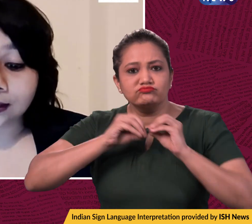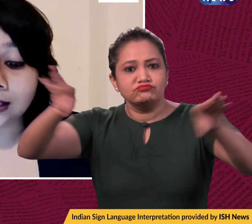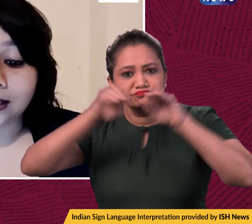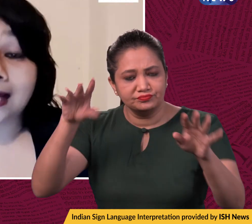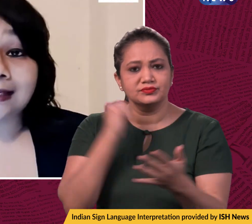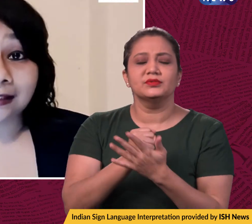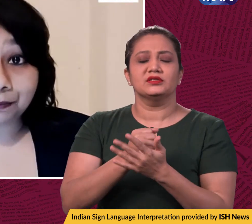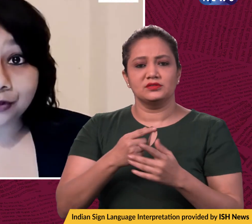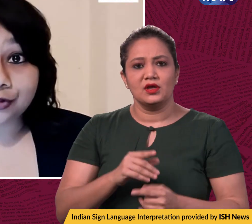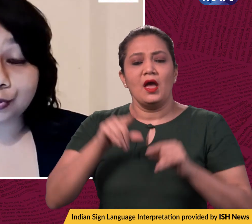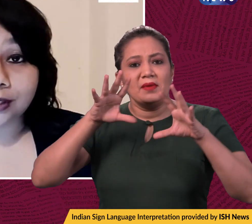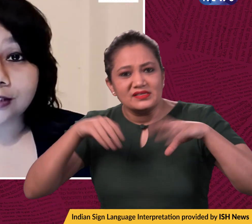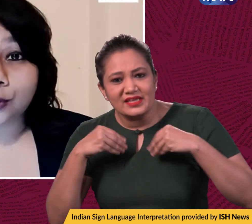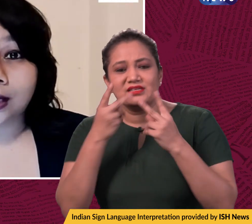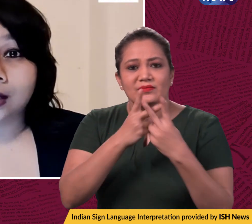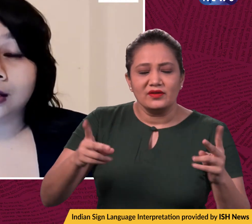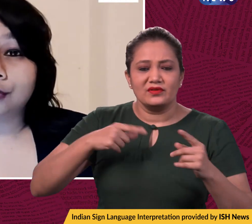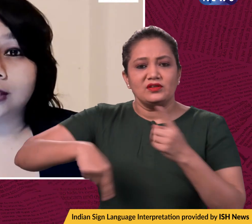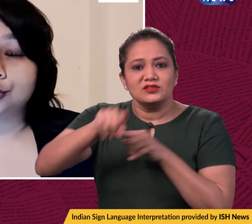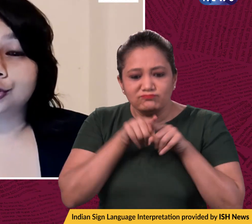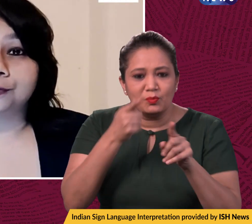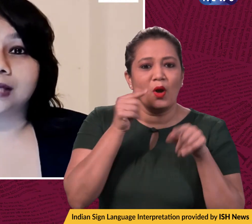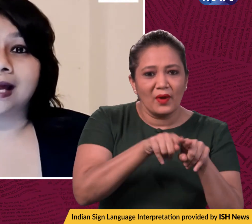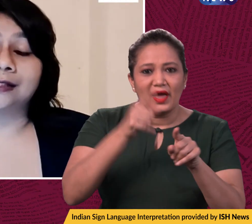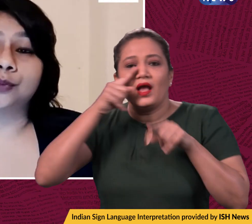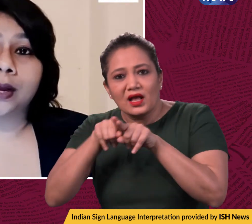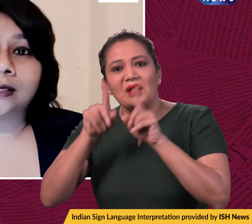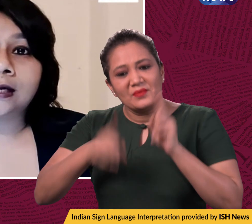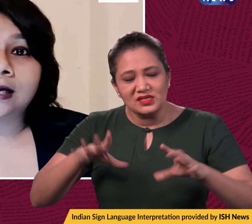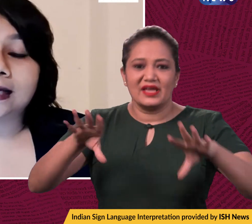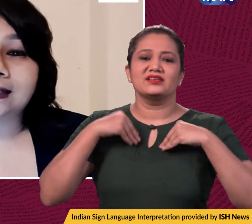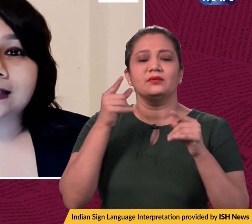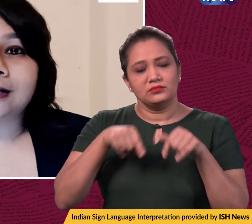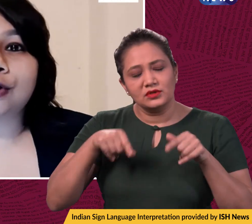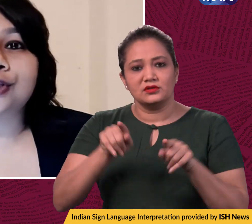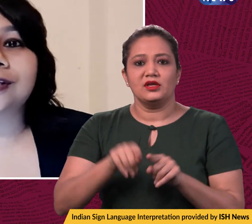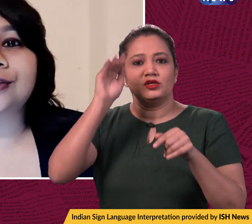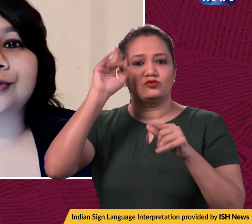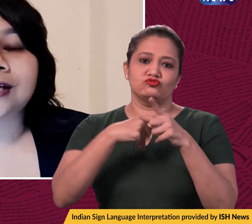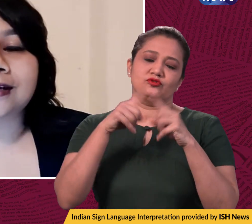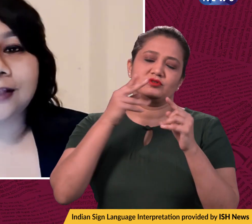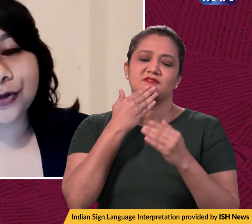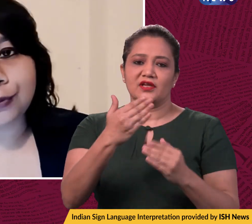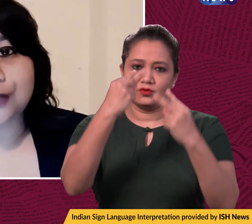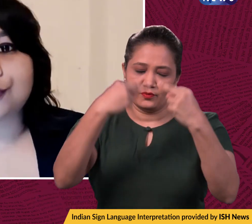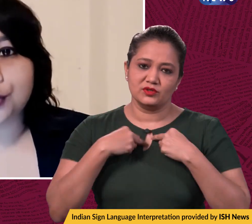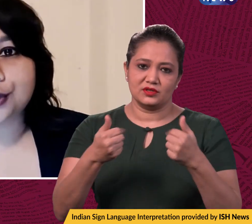and acceptance towards queer relationships relationships as well. That's it here on Just News. Thank you so much for watching.